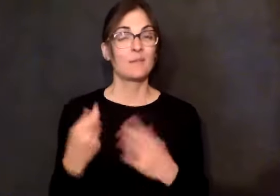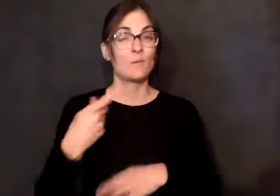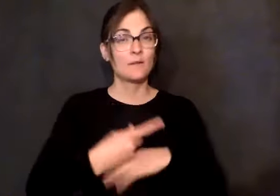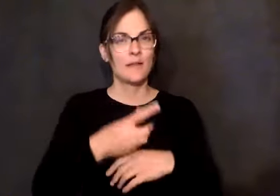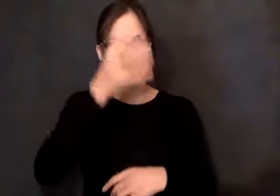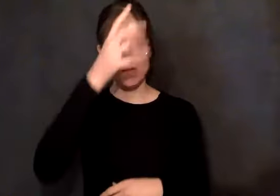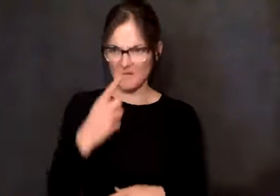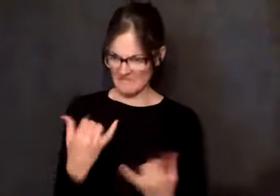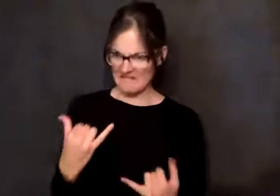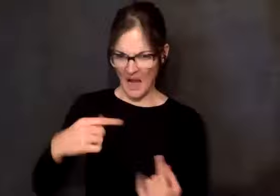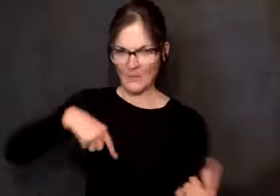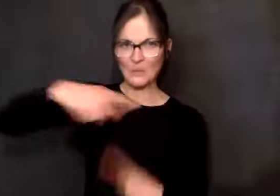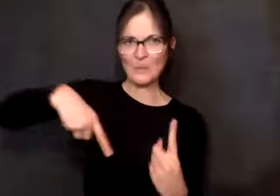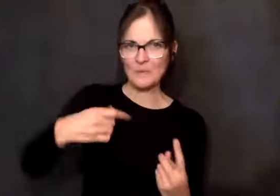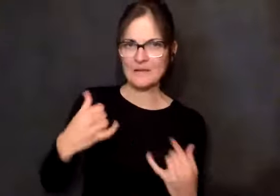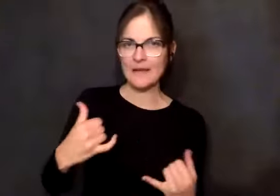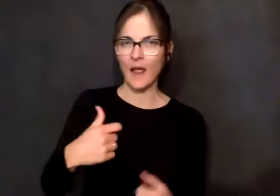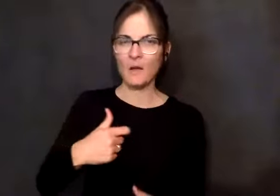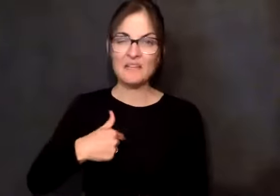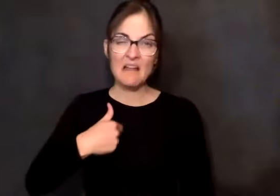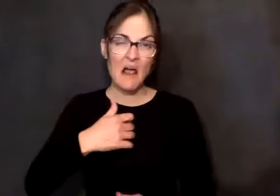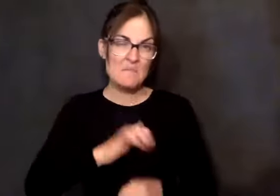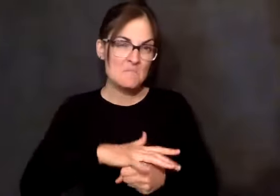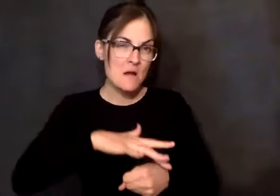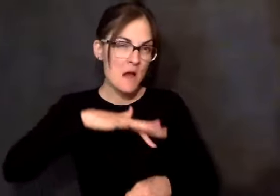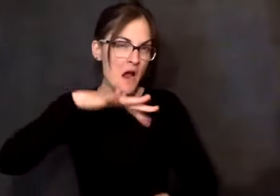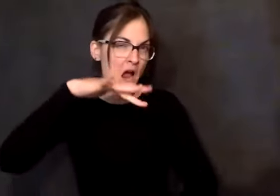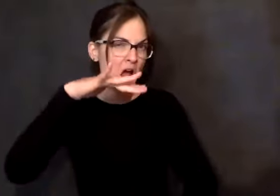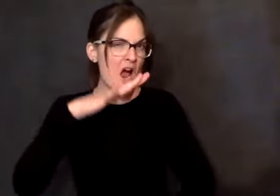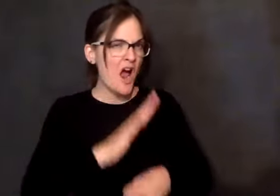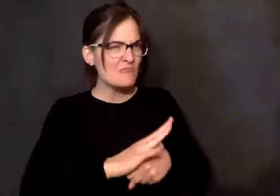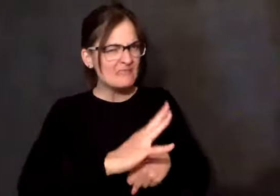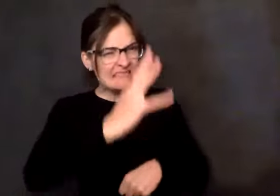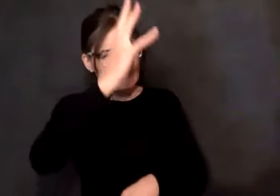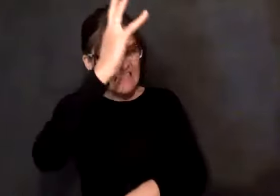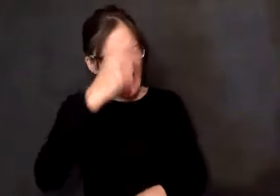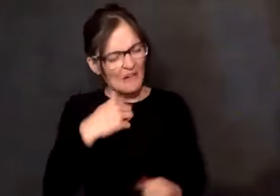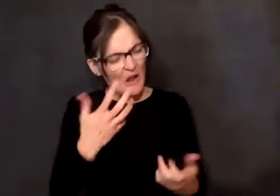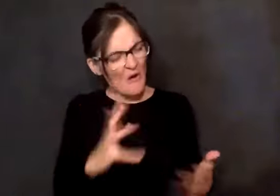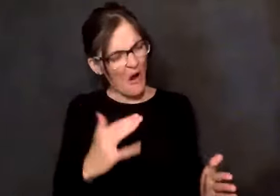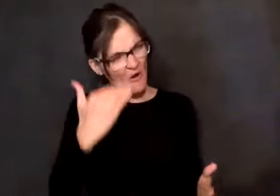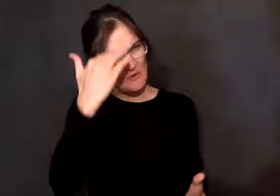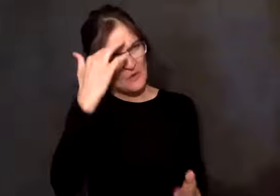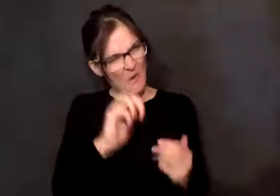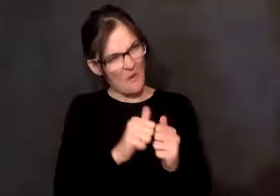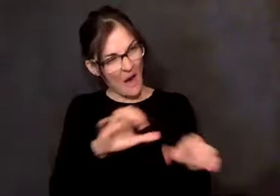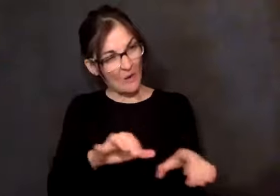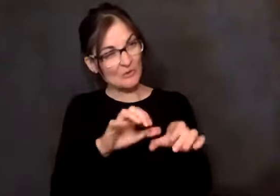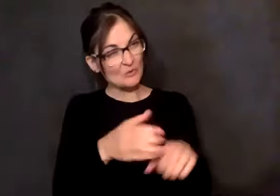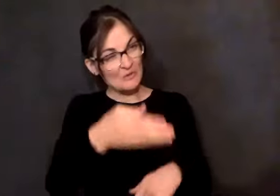top of my lungs, and Dad, I know how to make a goddamn eddy turn. And I turn around and look at her. And he looks right at me, and